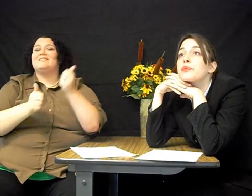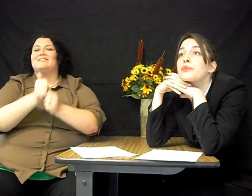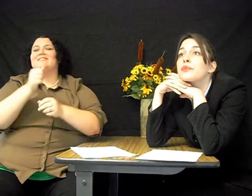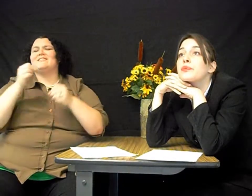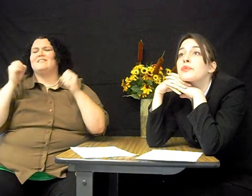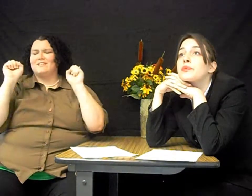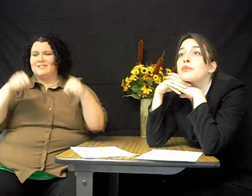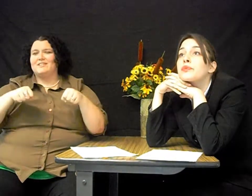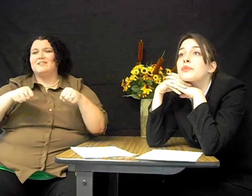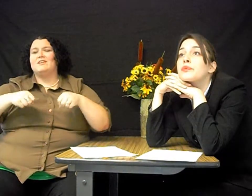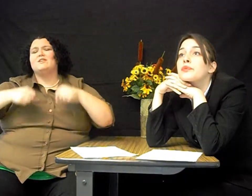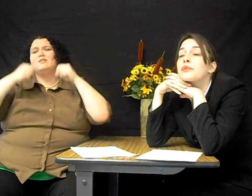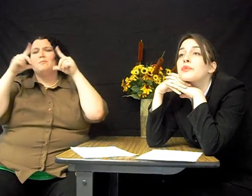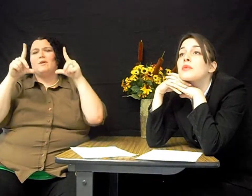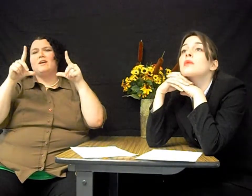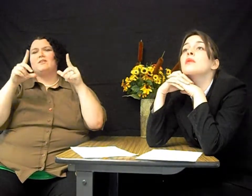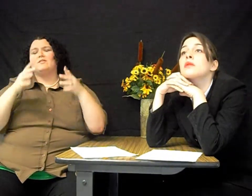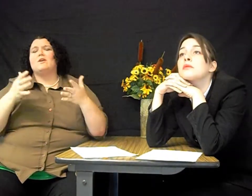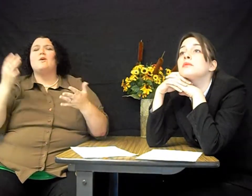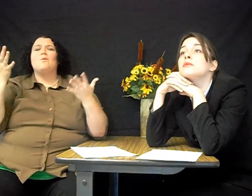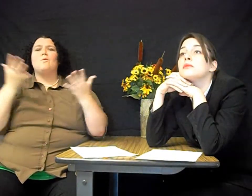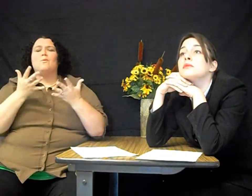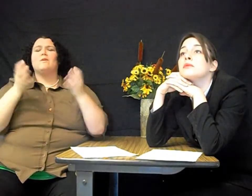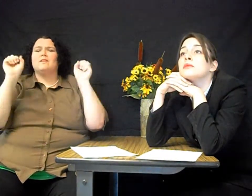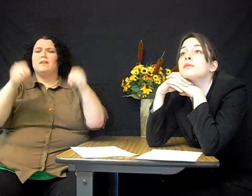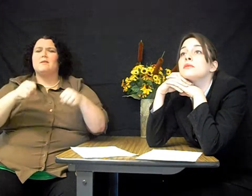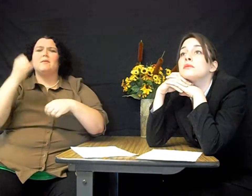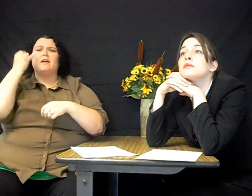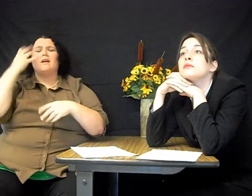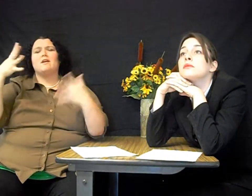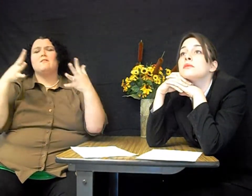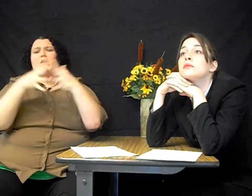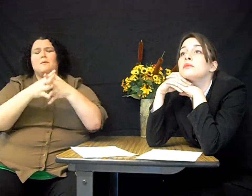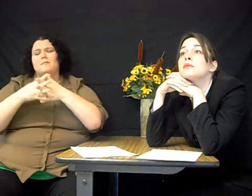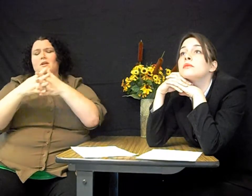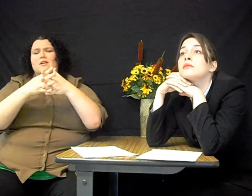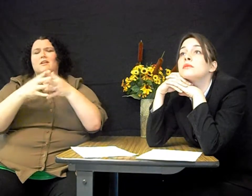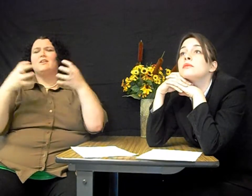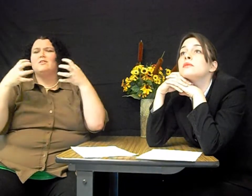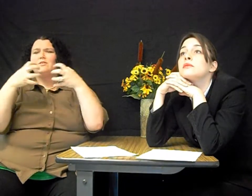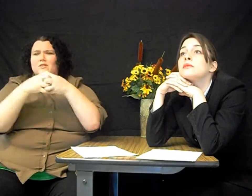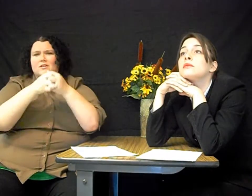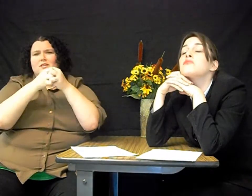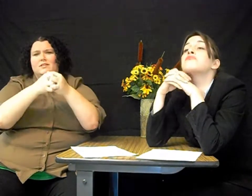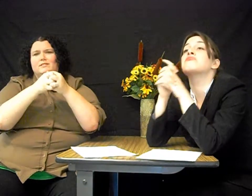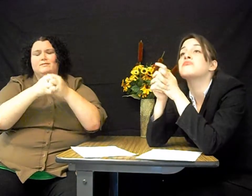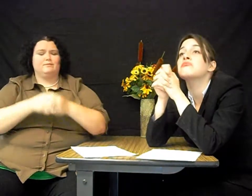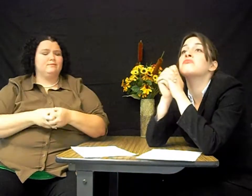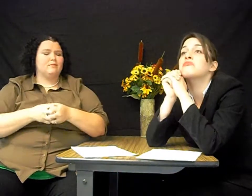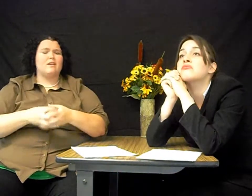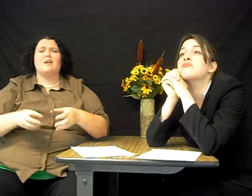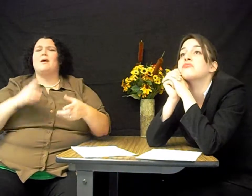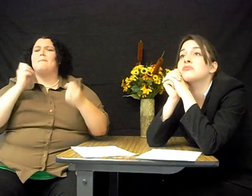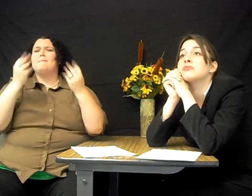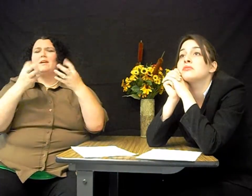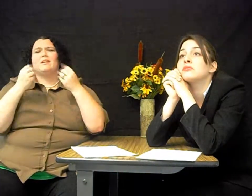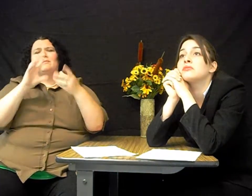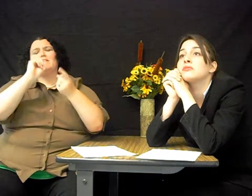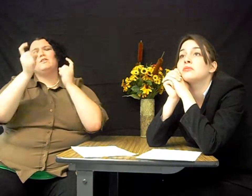People are often surprised at what is possible when America is united. Much has changed in the last ten